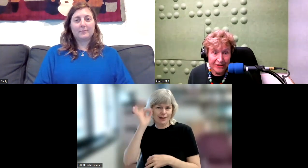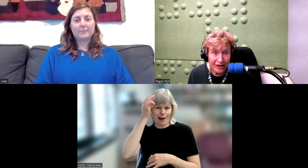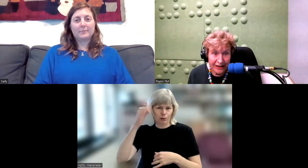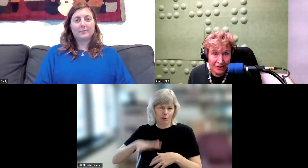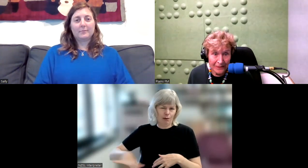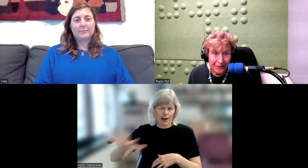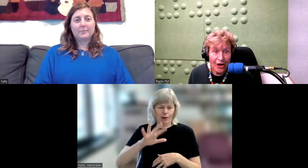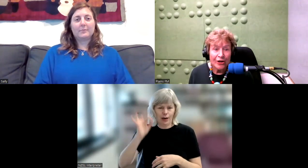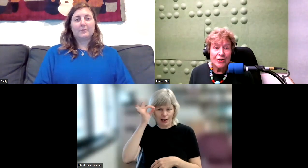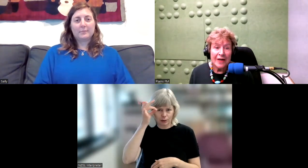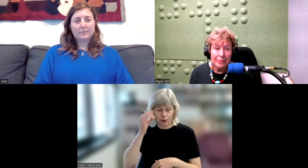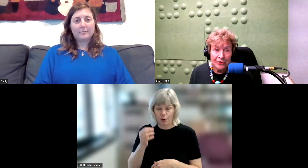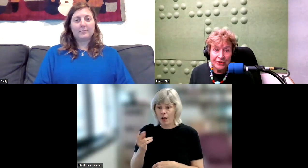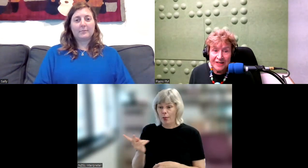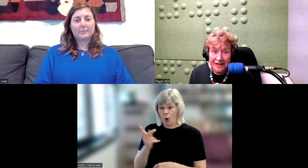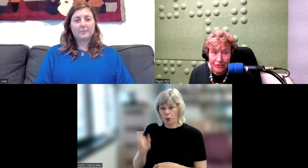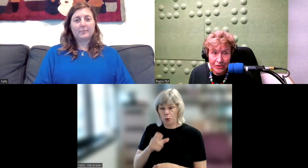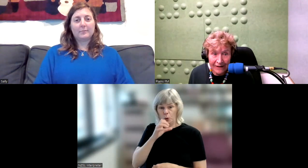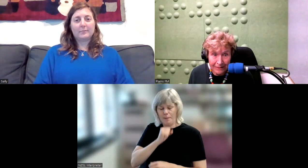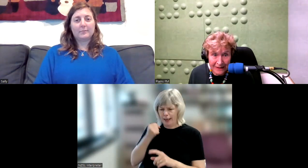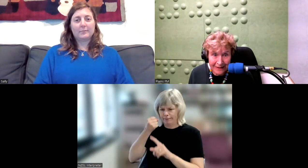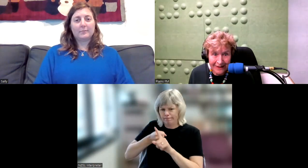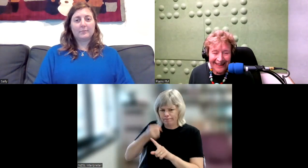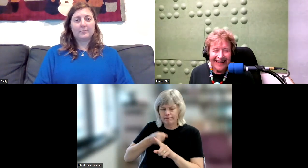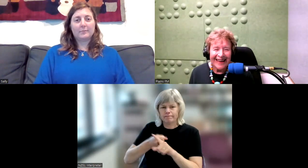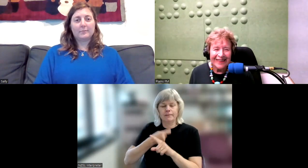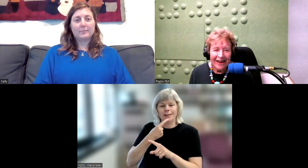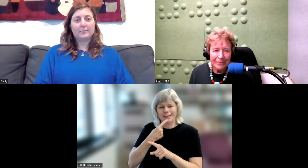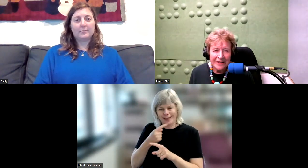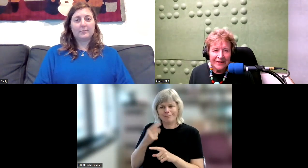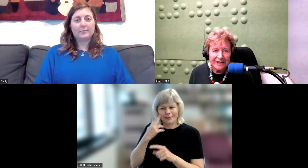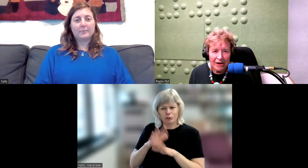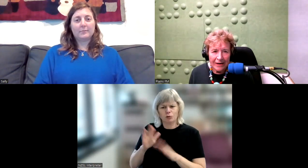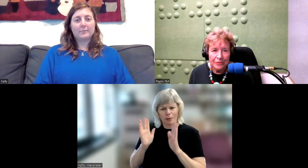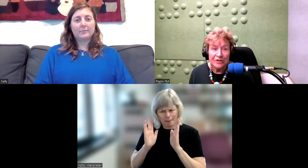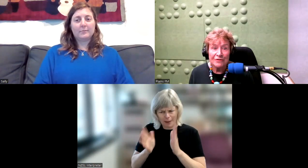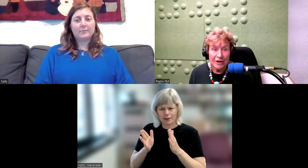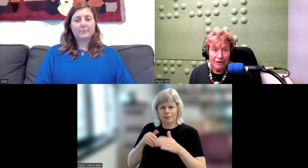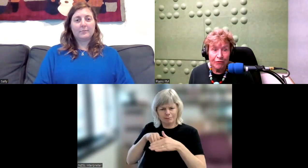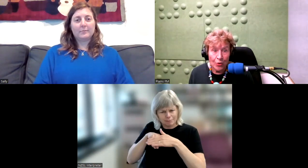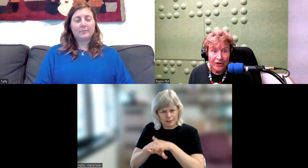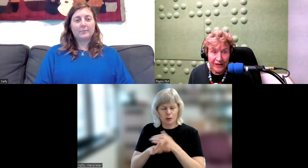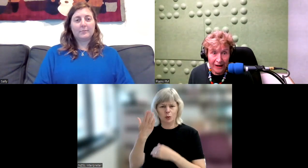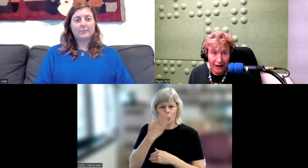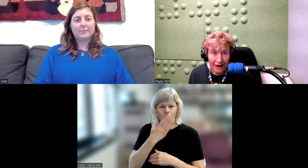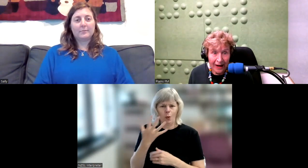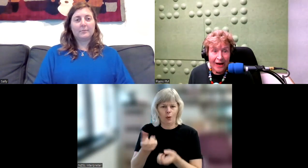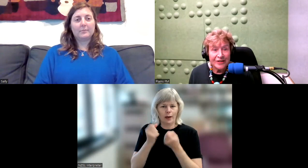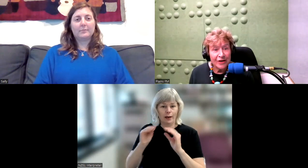education. So they put it to the central government. And the government at the time was very forward thinking. So